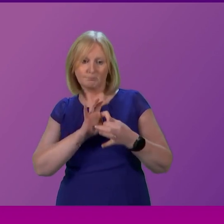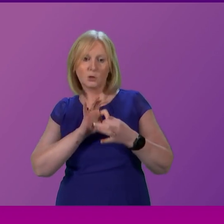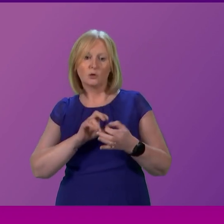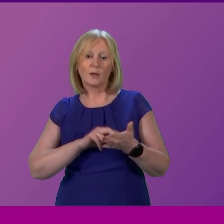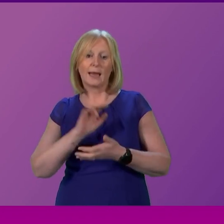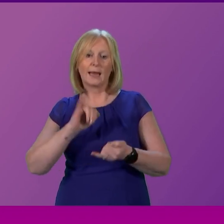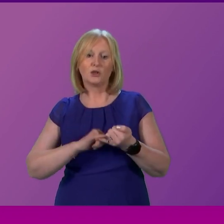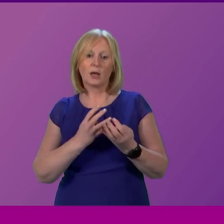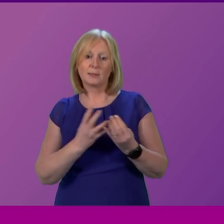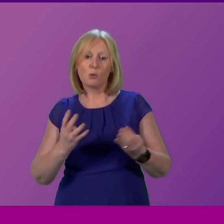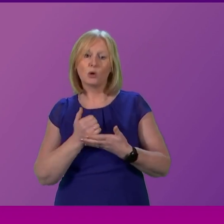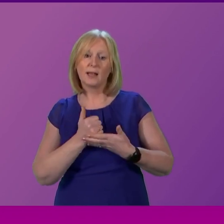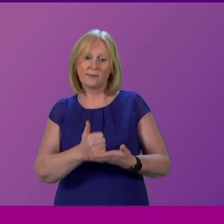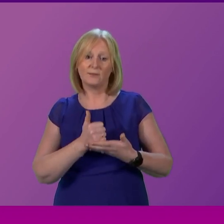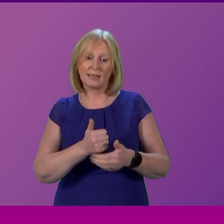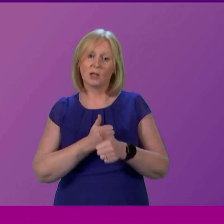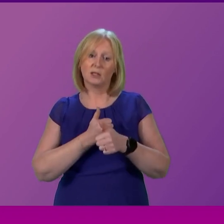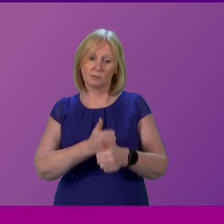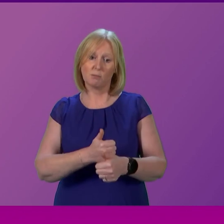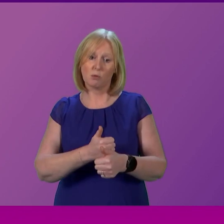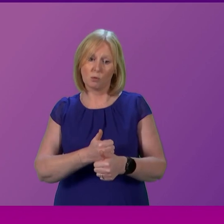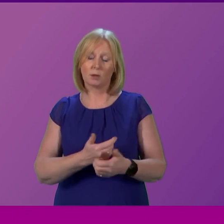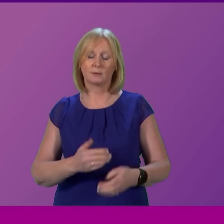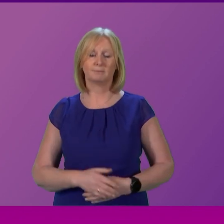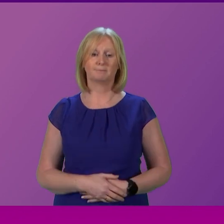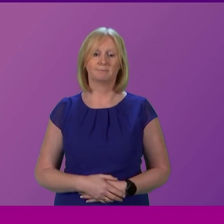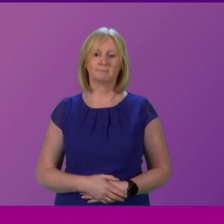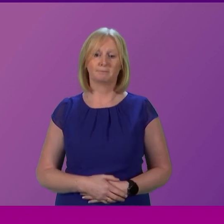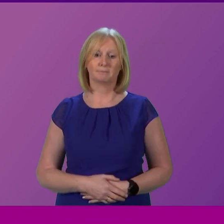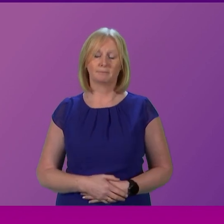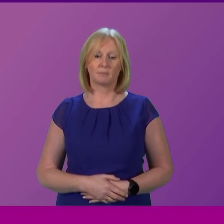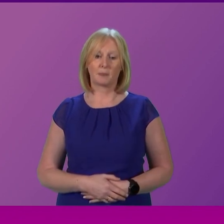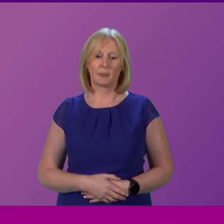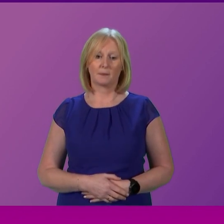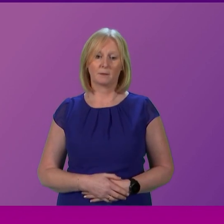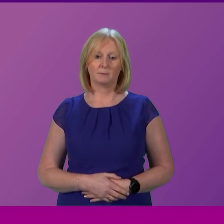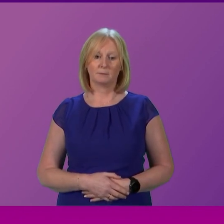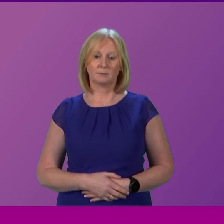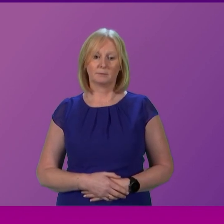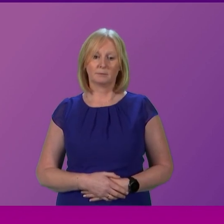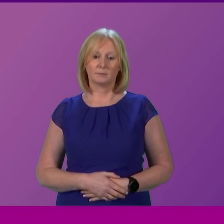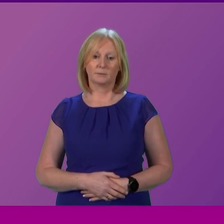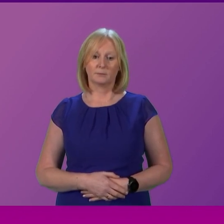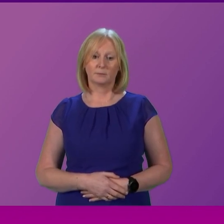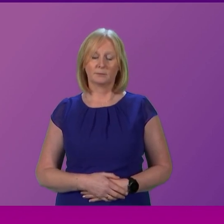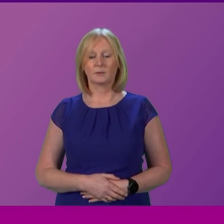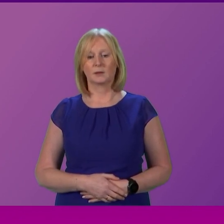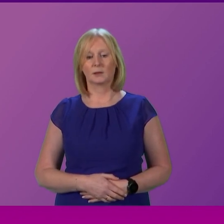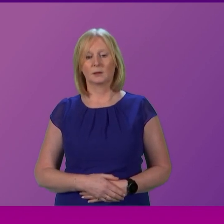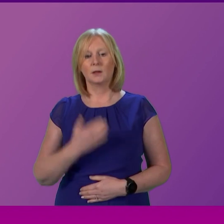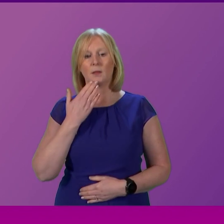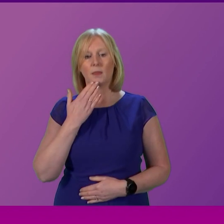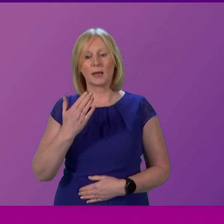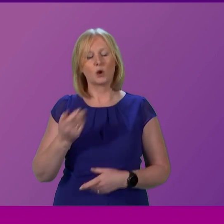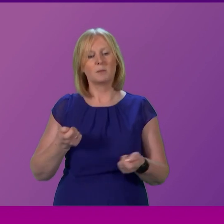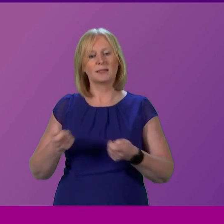to offer advice and support where appropriate Julian McKay to be followed by Cocap Stewart Thank you thank